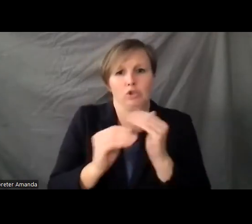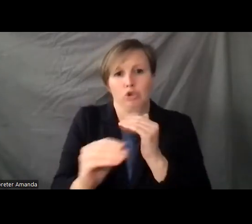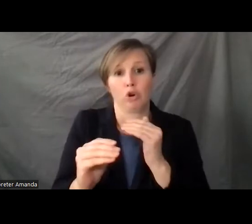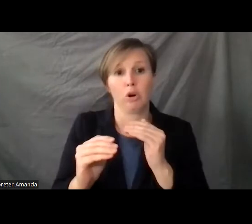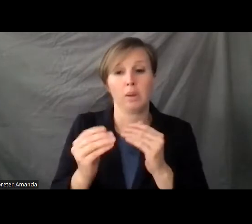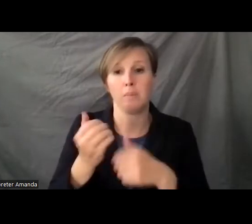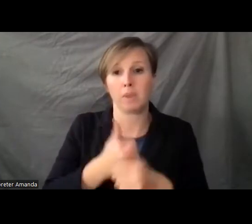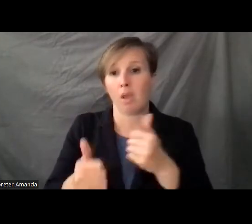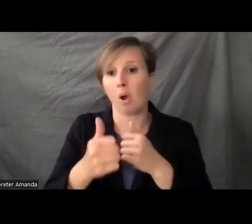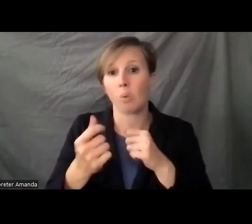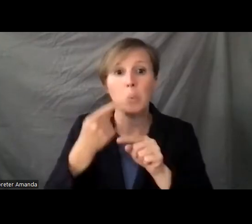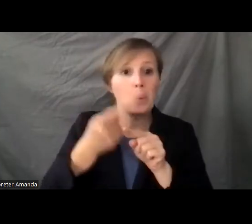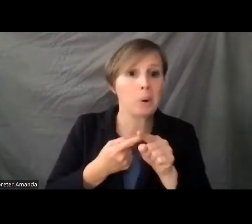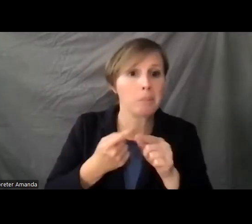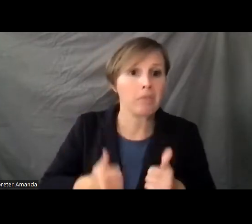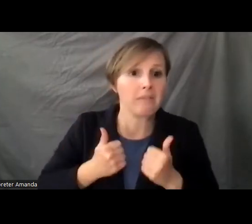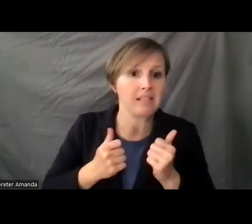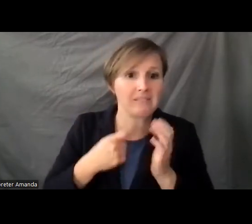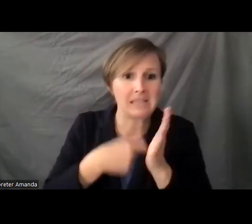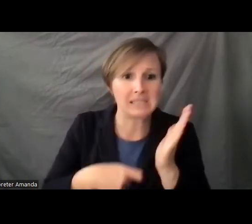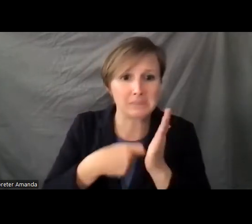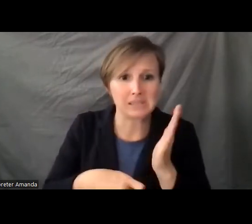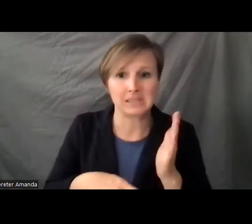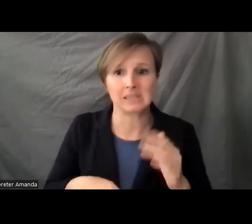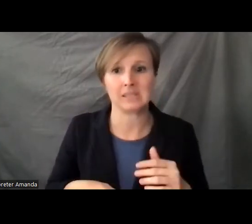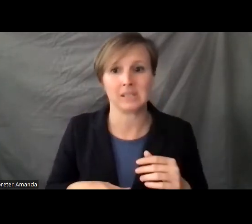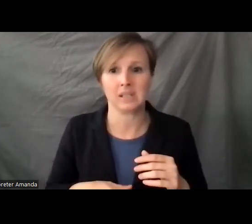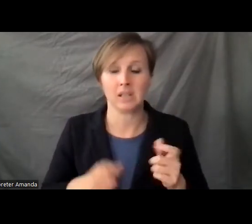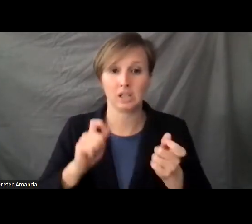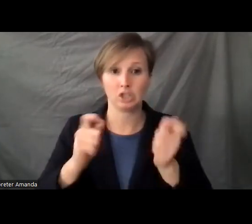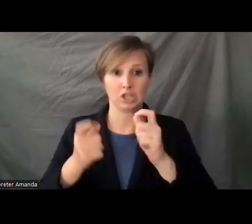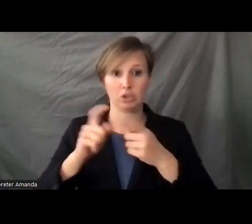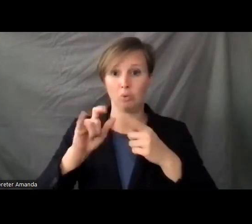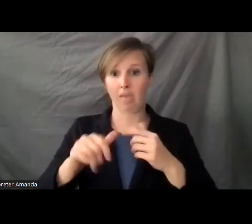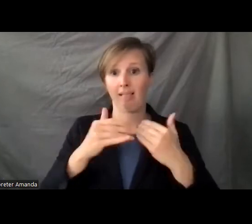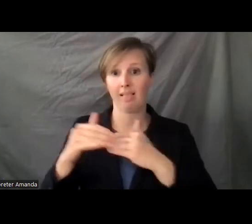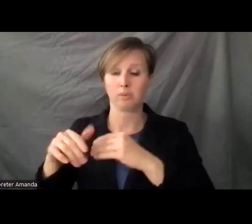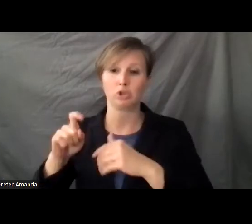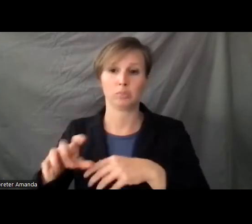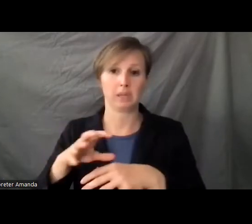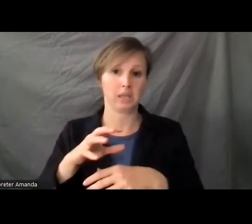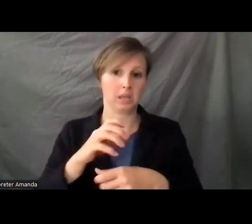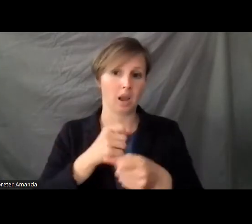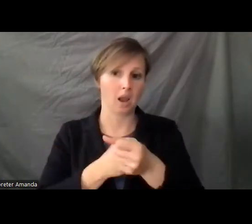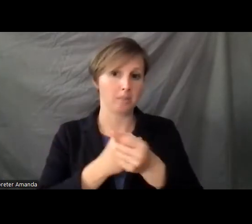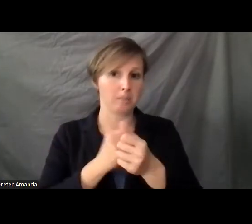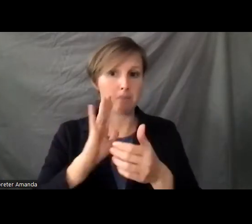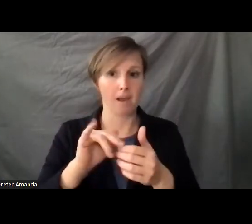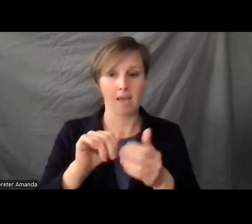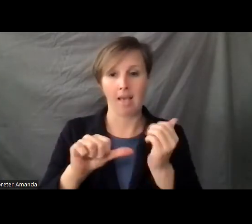just one or two months of living expenses. Changes to these limits should be accompanied by aides for individuals to